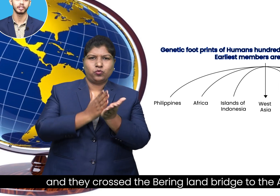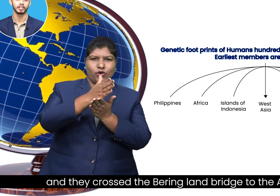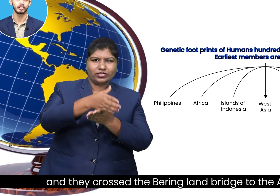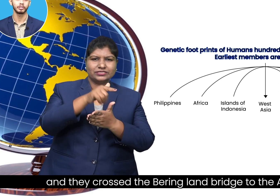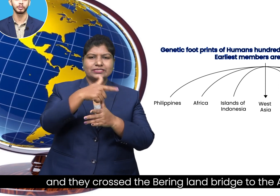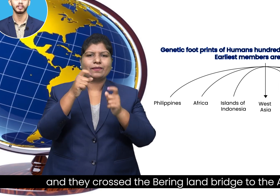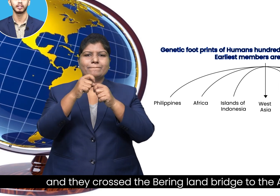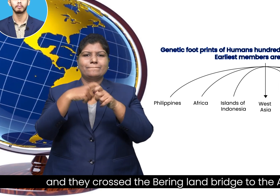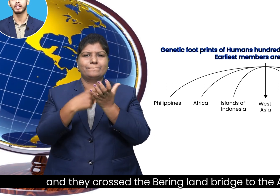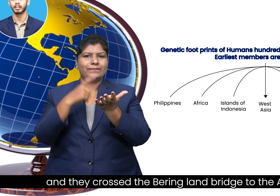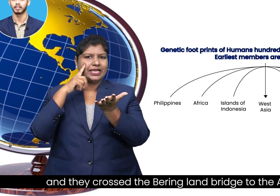to the Americas.